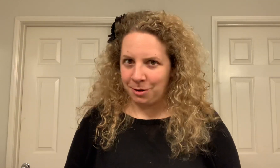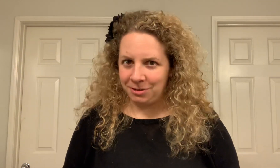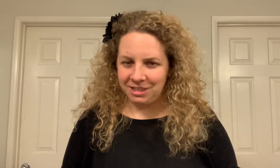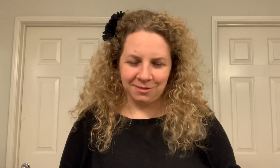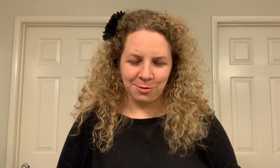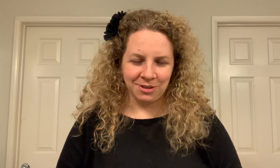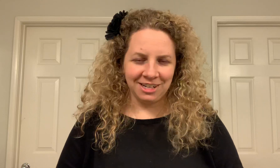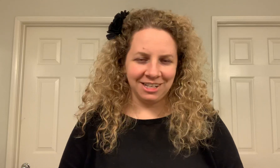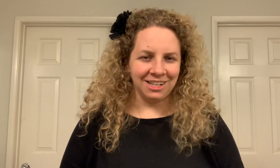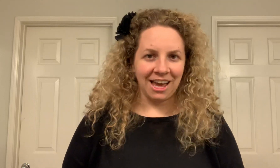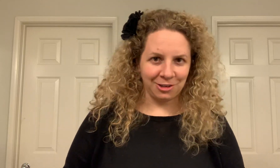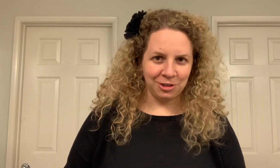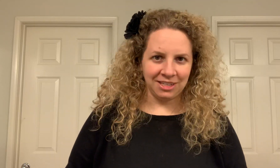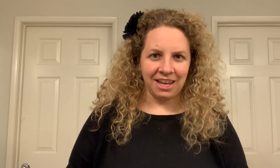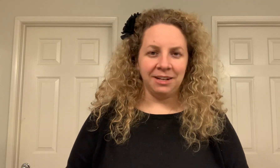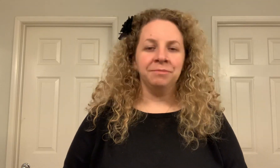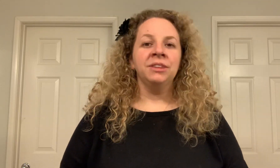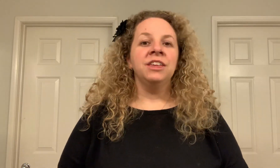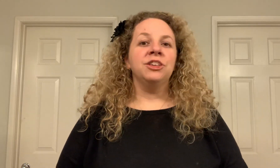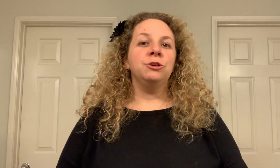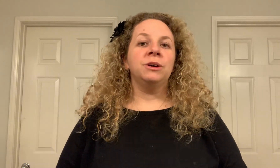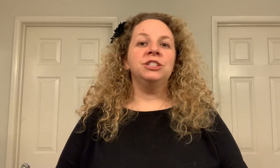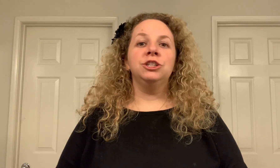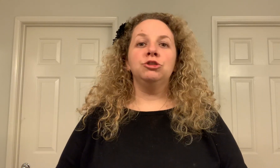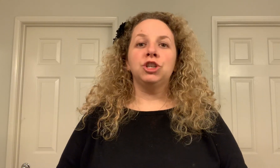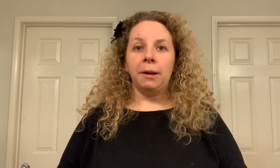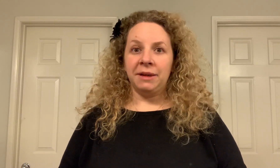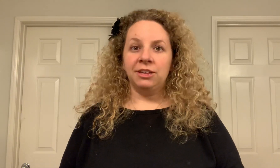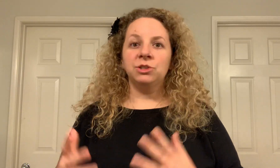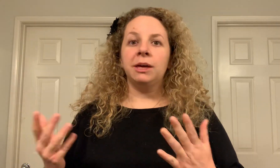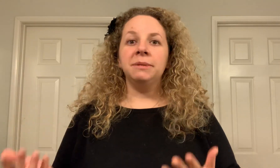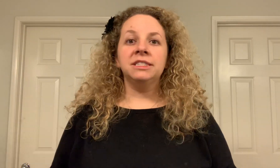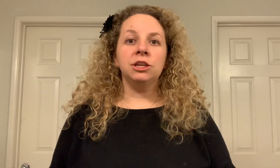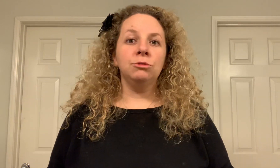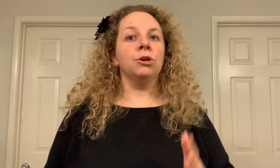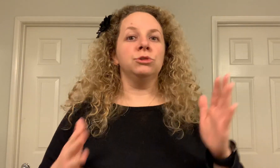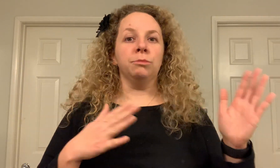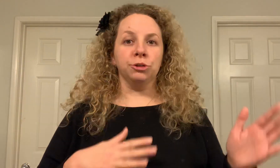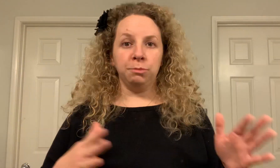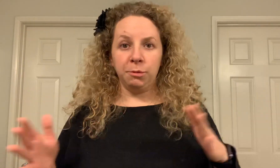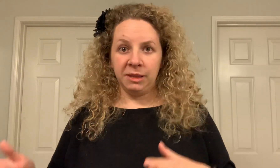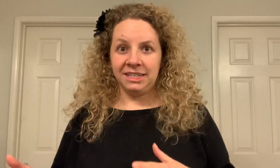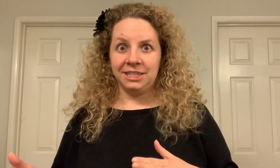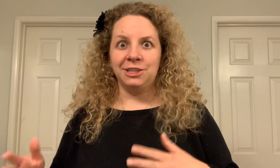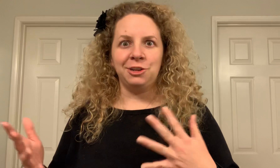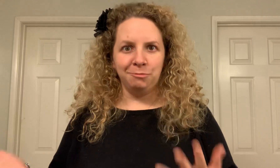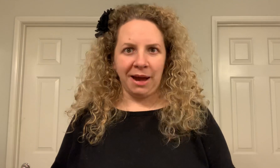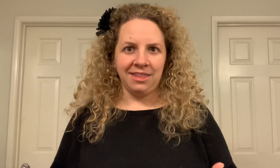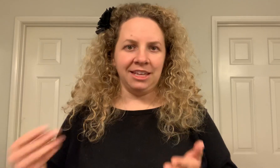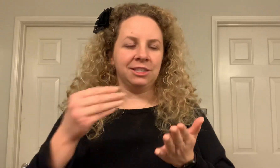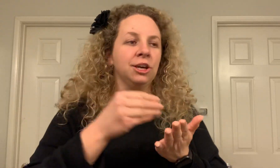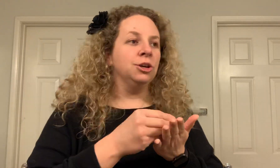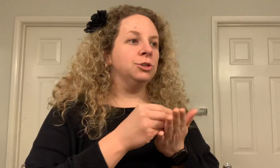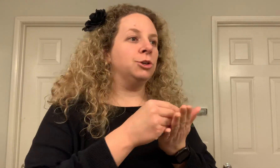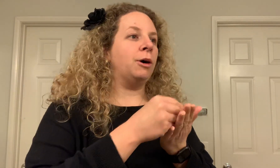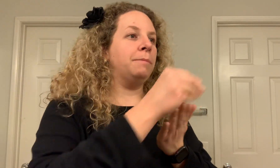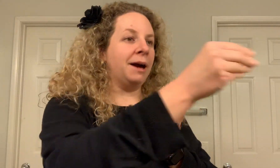bonus, if you wanted an extra sign, that you wanted to do shopping. So that means that you go to multiple places and you buy things. So I buy